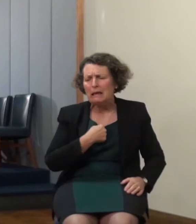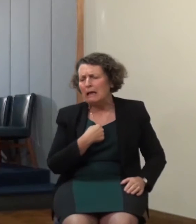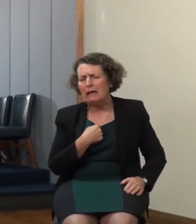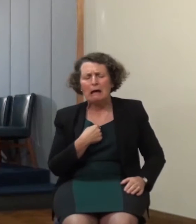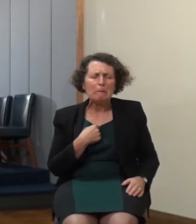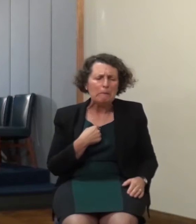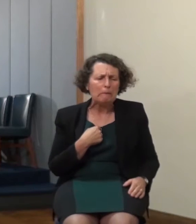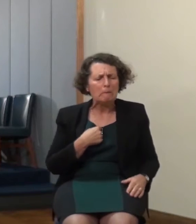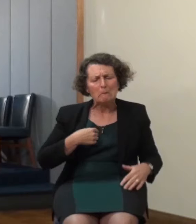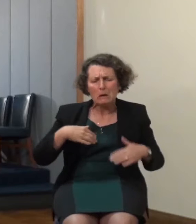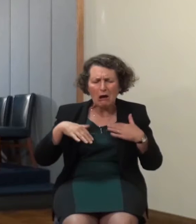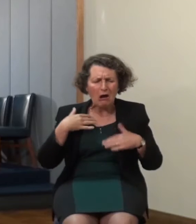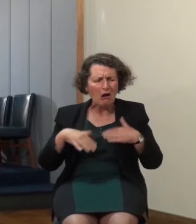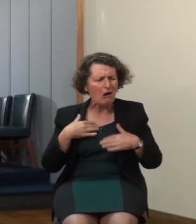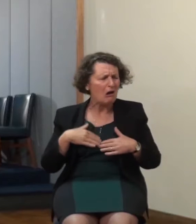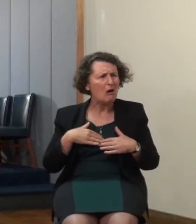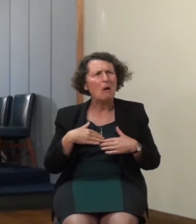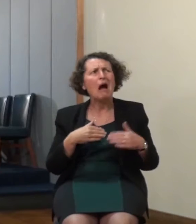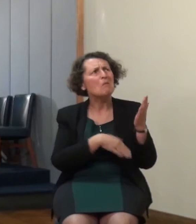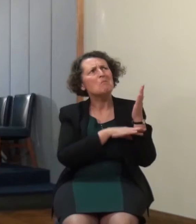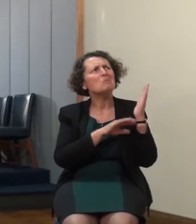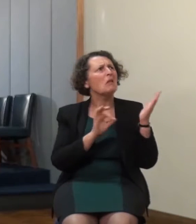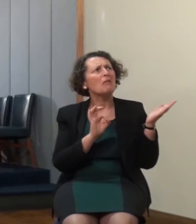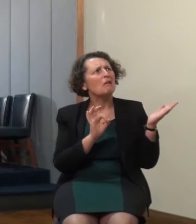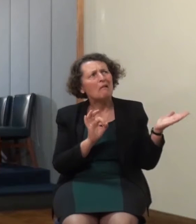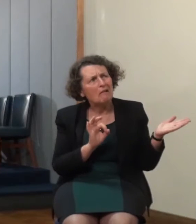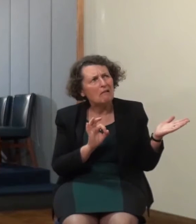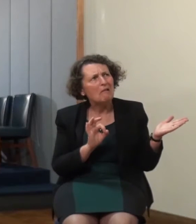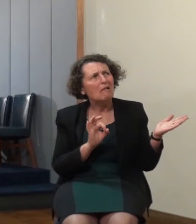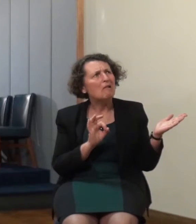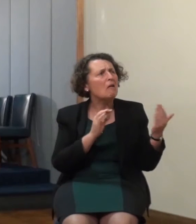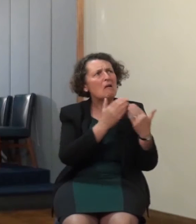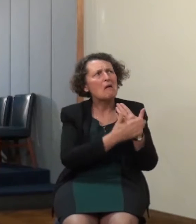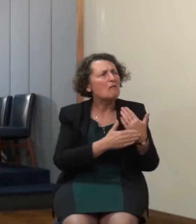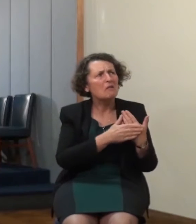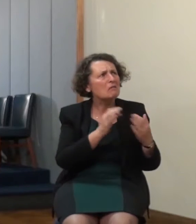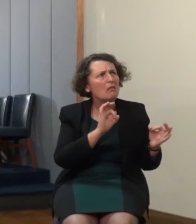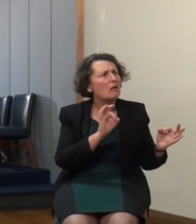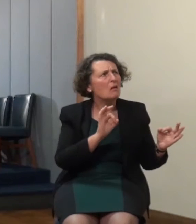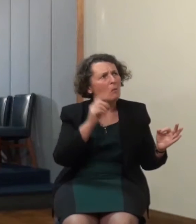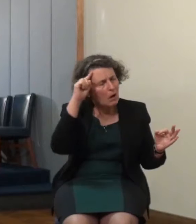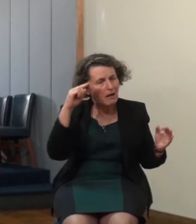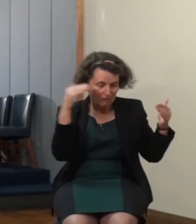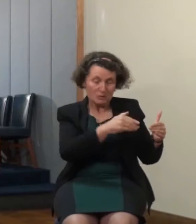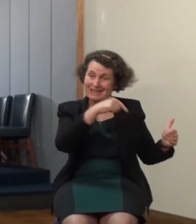and very hurt and there's no comfort because your mind is on the present of course we've got to be responsible